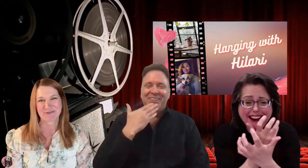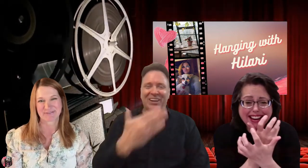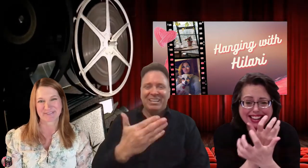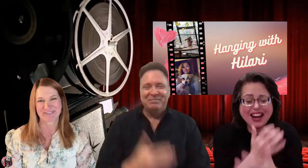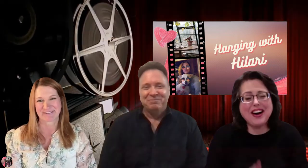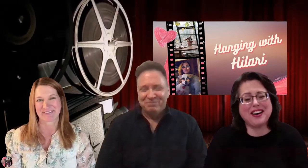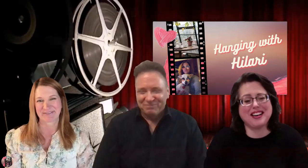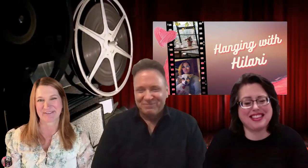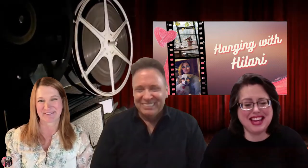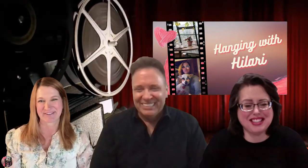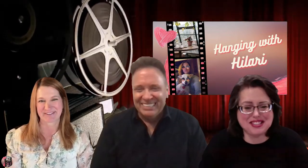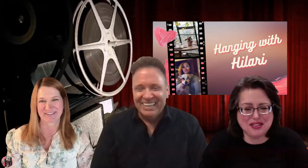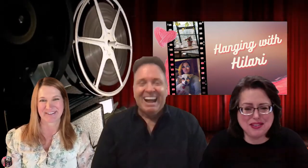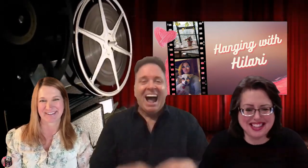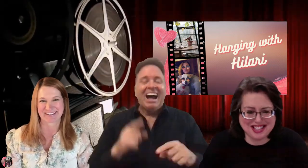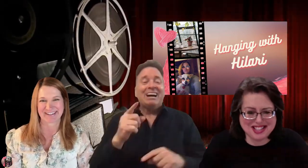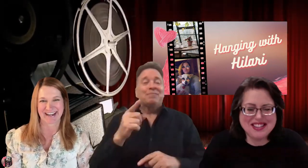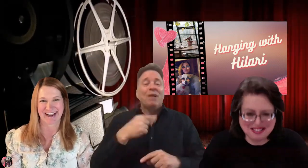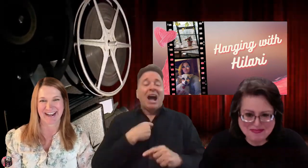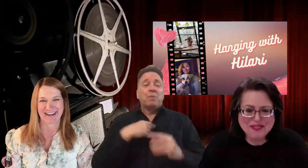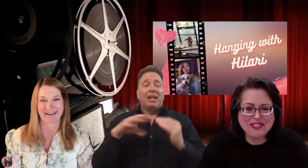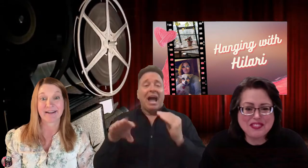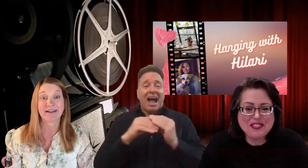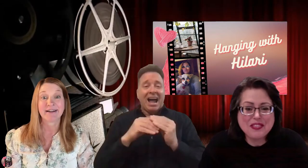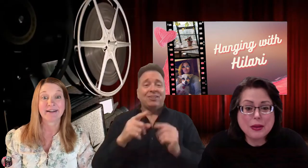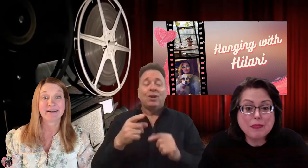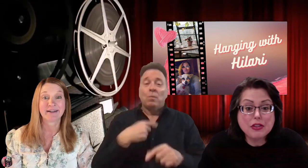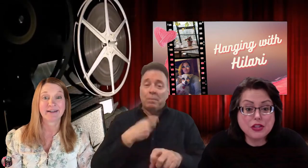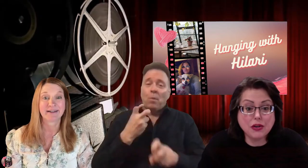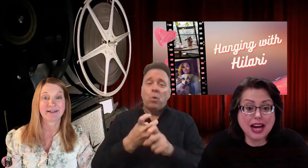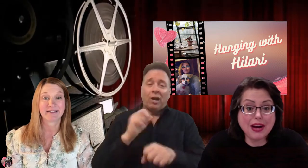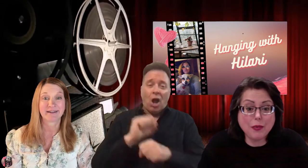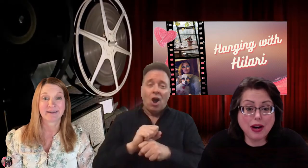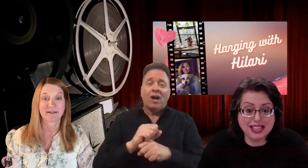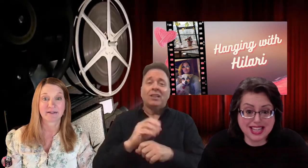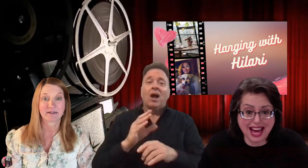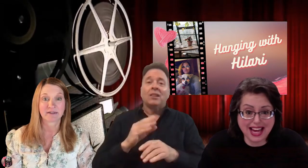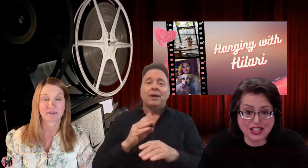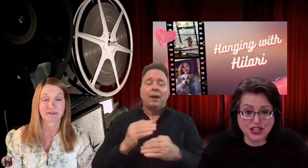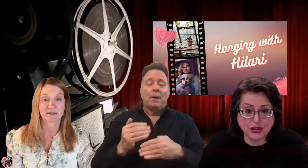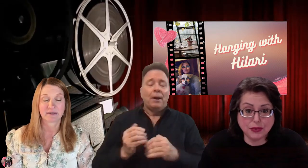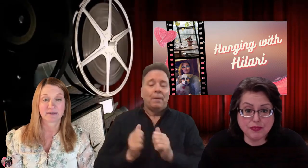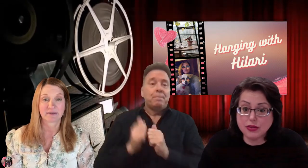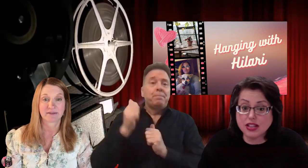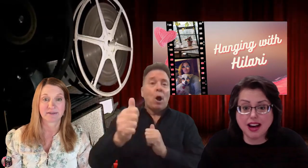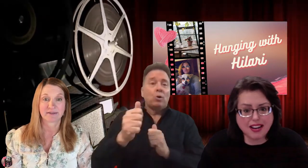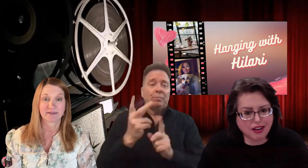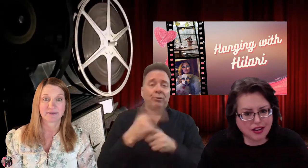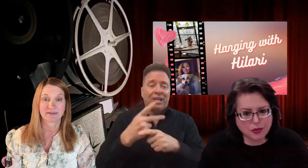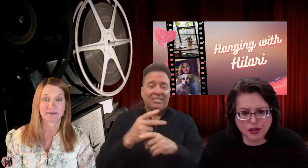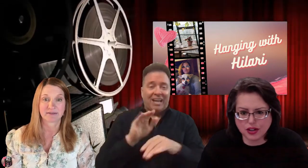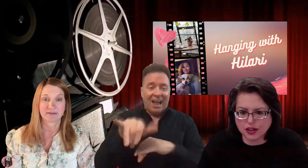Oh, thank you so much. So, now I wanted to add too, it was a lot of hard work.